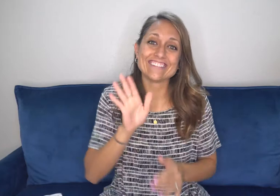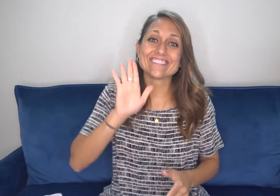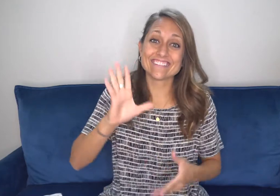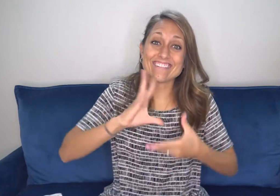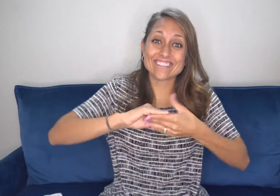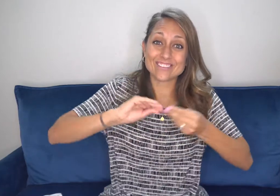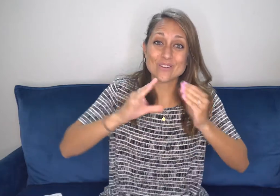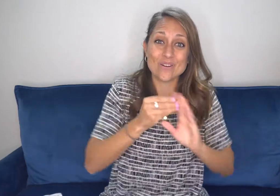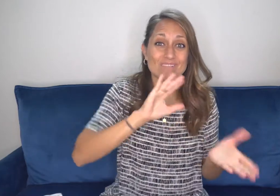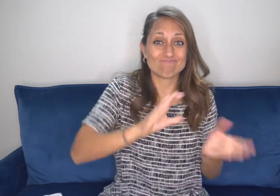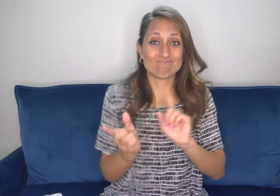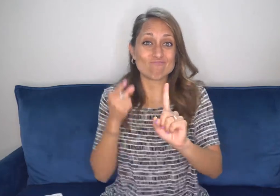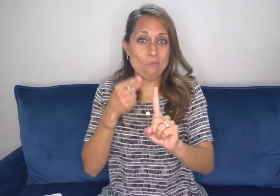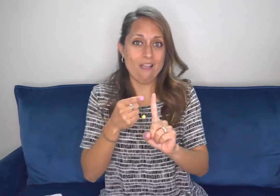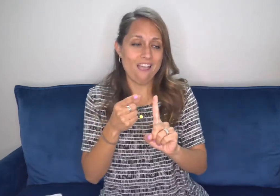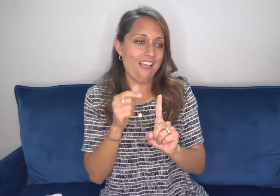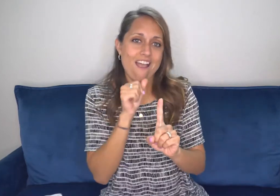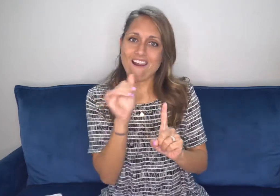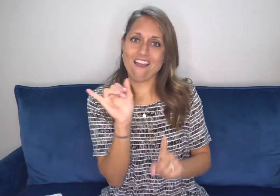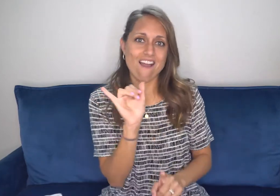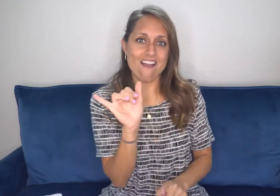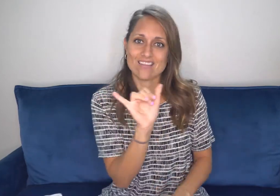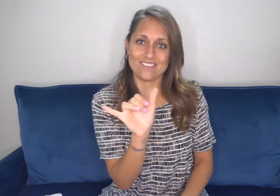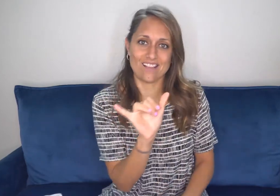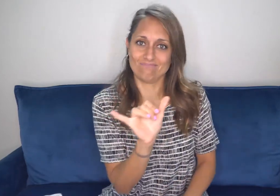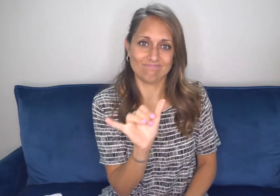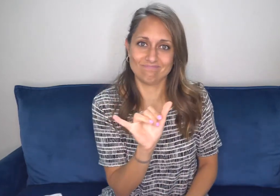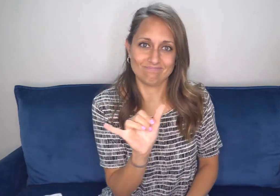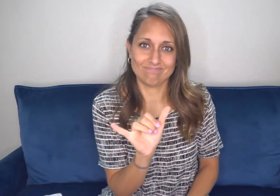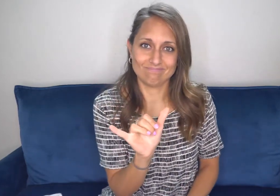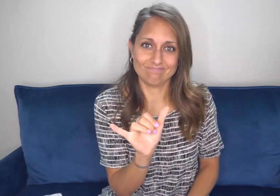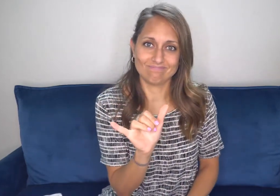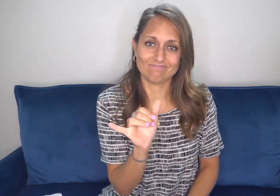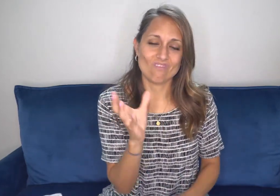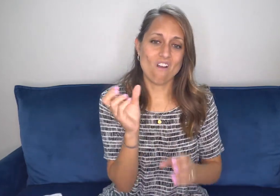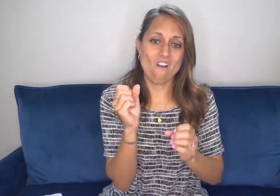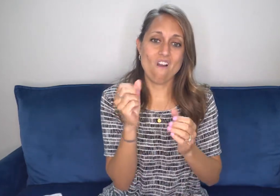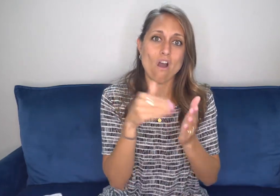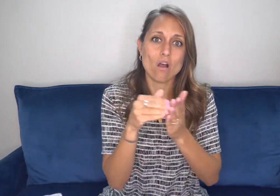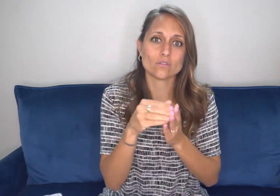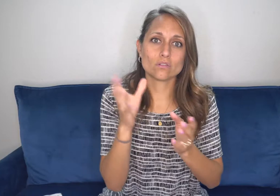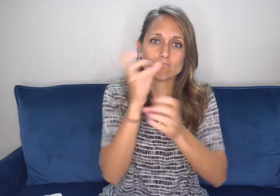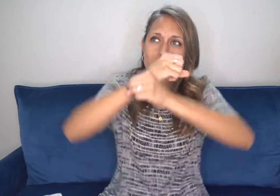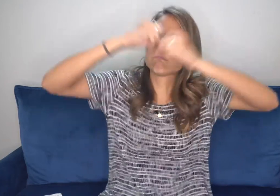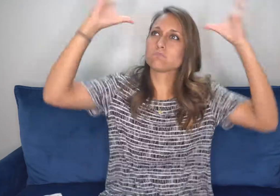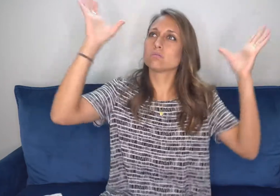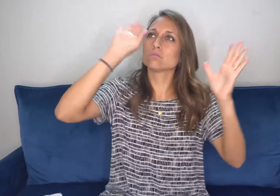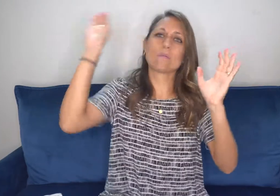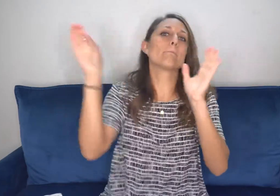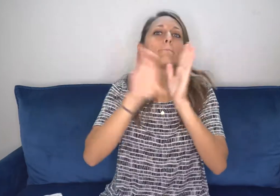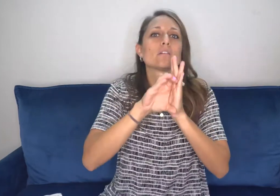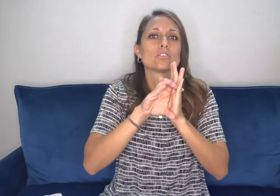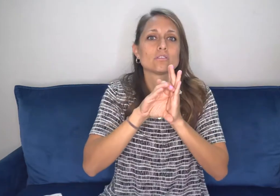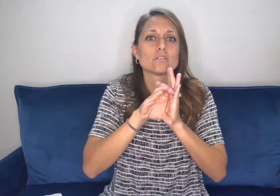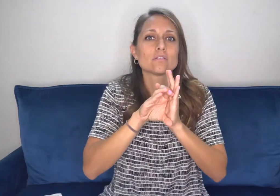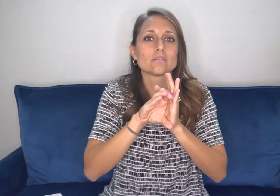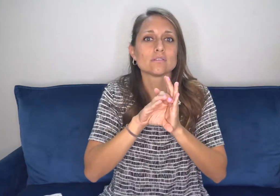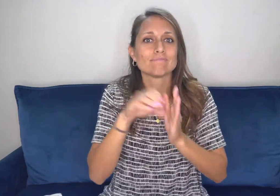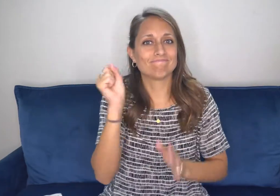their opinions. But Jesus told stories to make his point, not just saying this